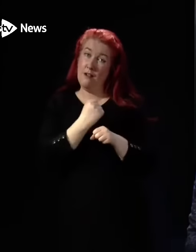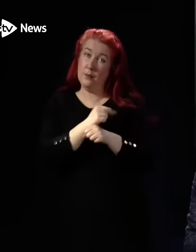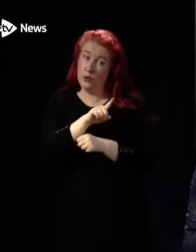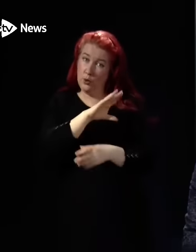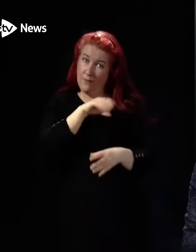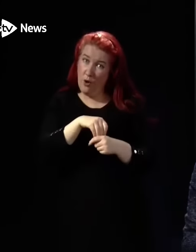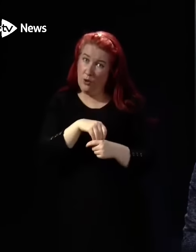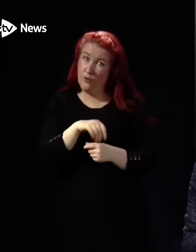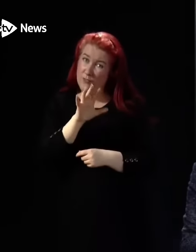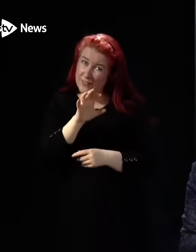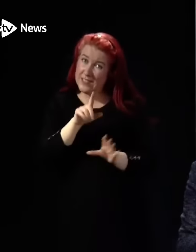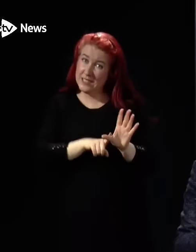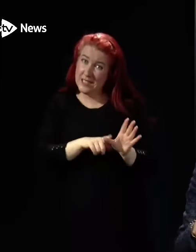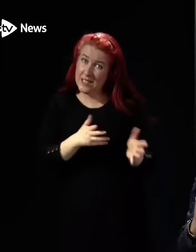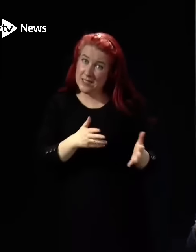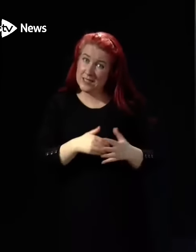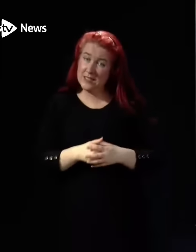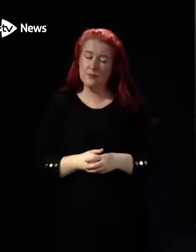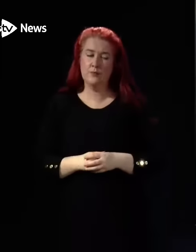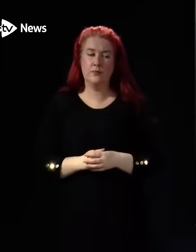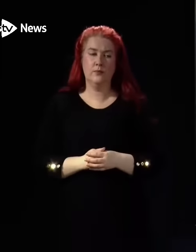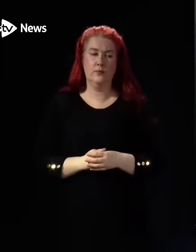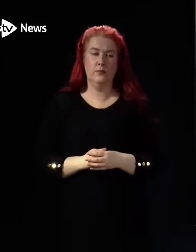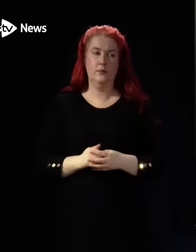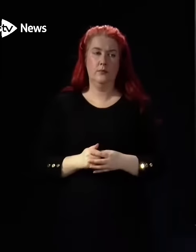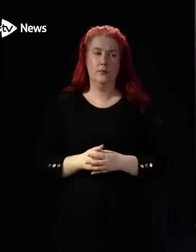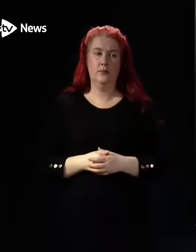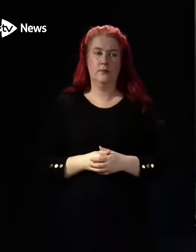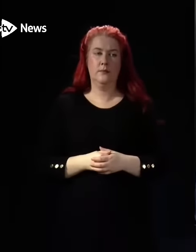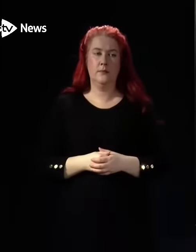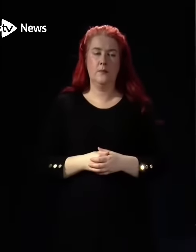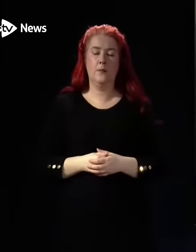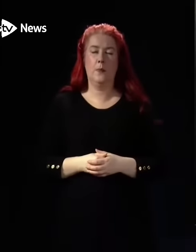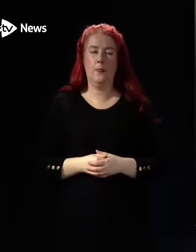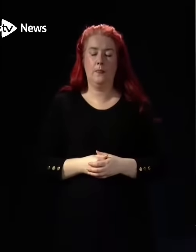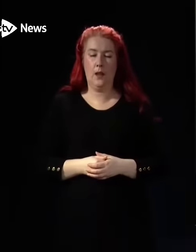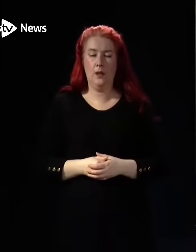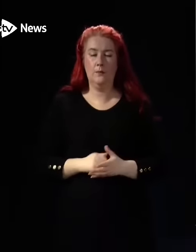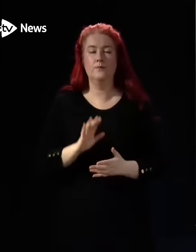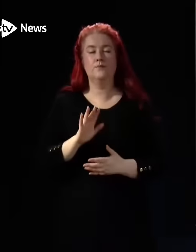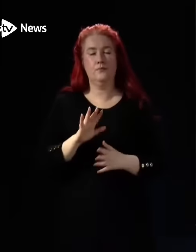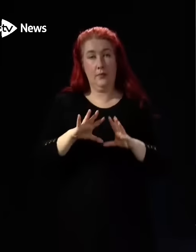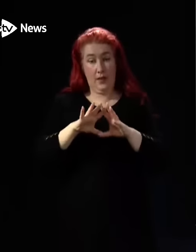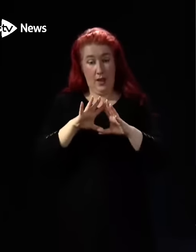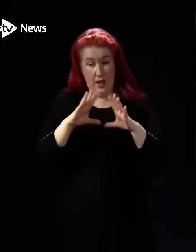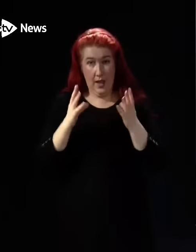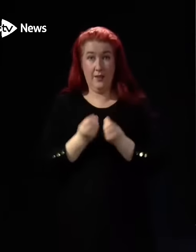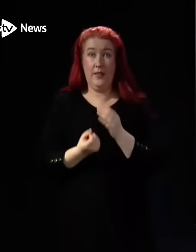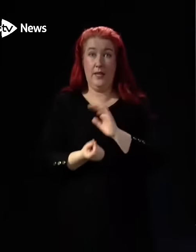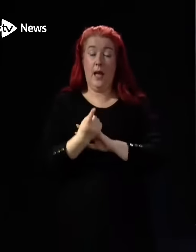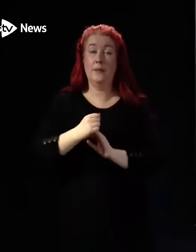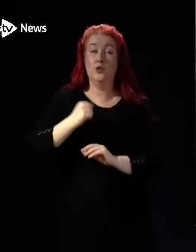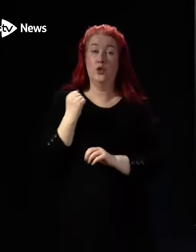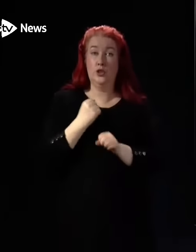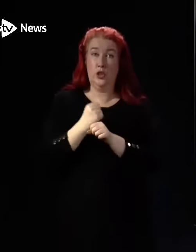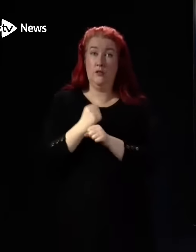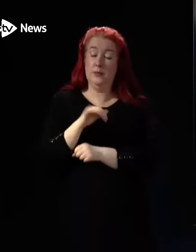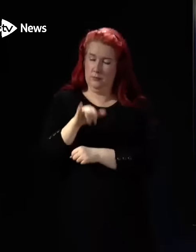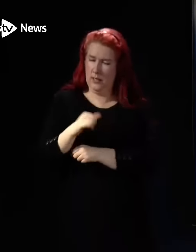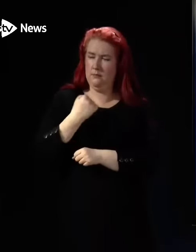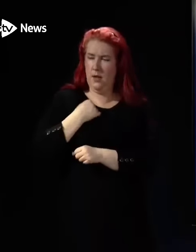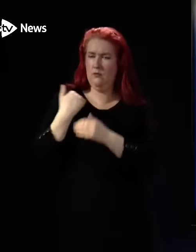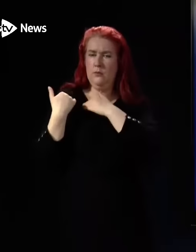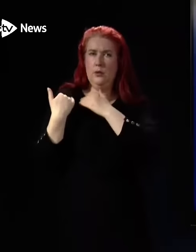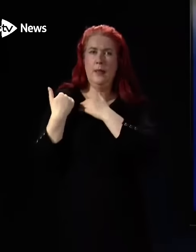involved with for 15 years? Well, firstly, everything that happens in the Scottish Government is ultimately my responsibility. I think people can